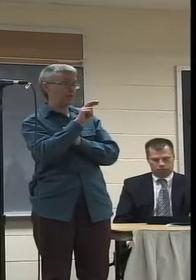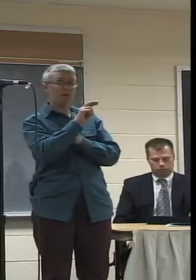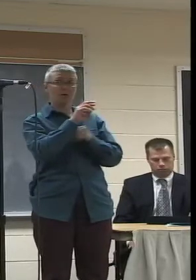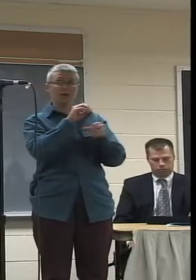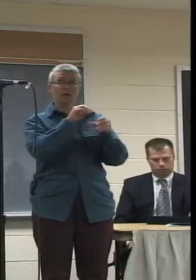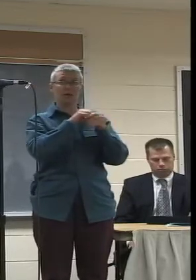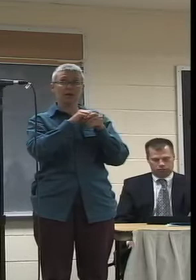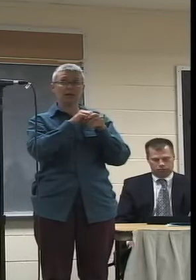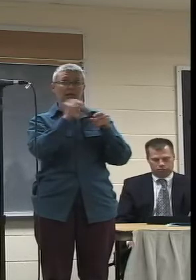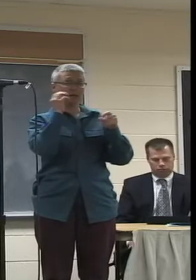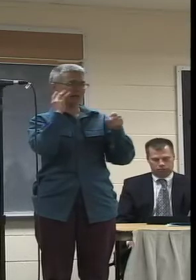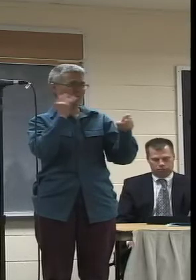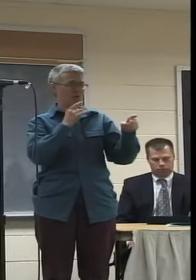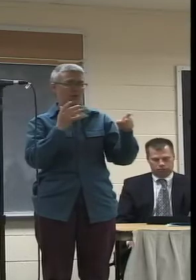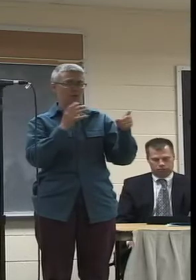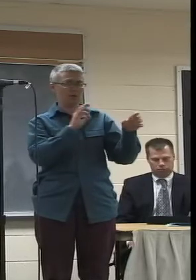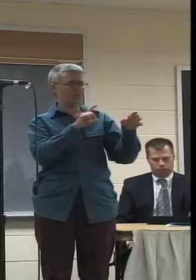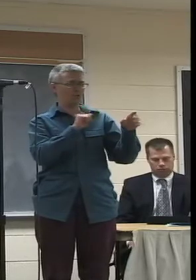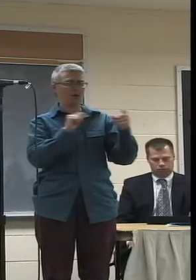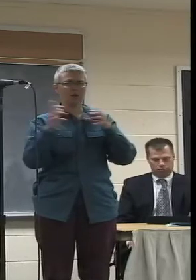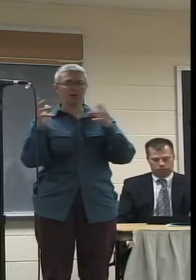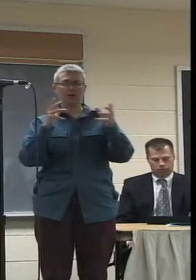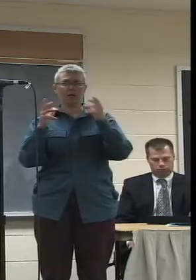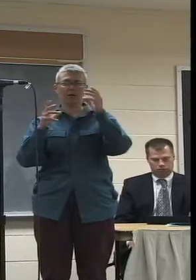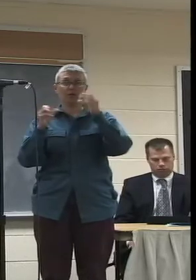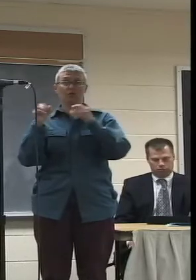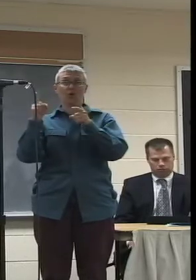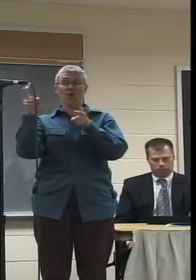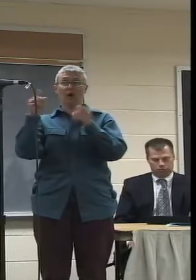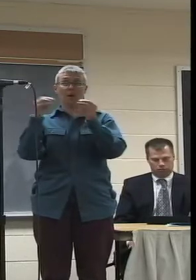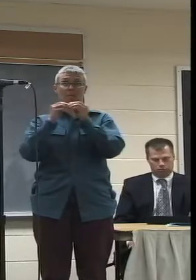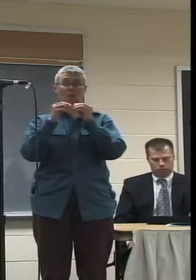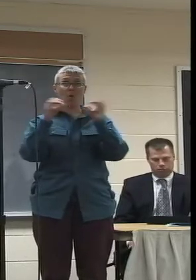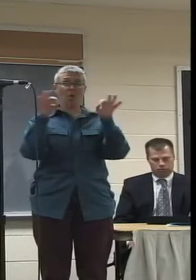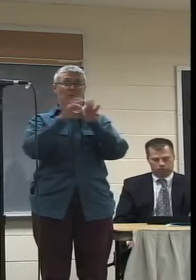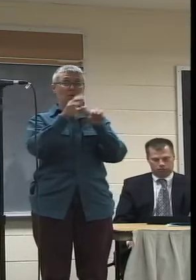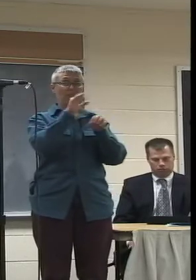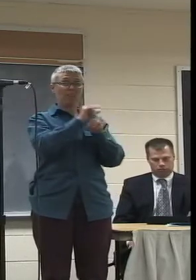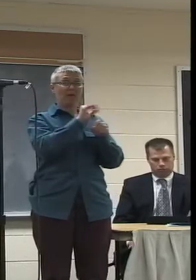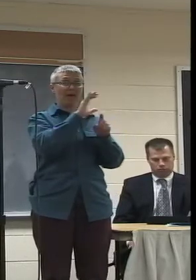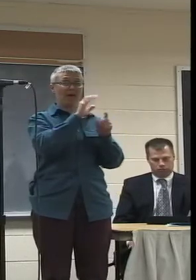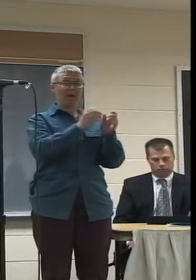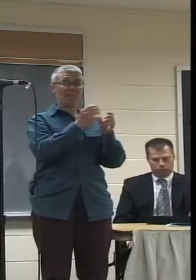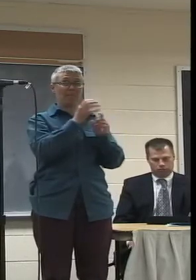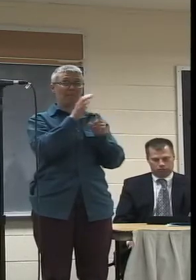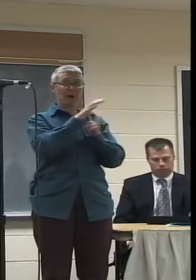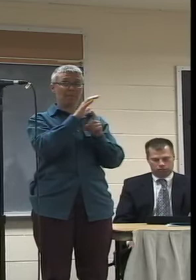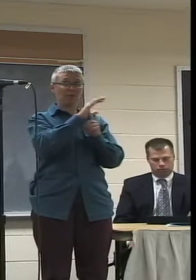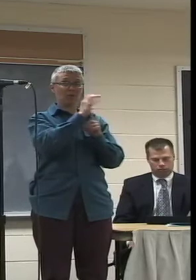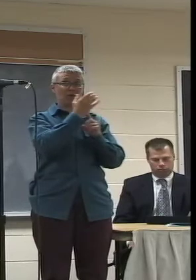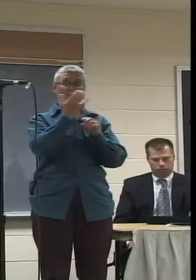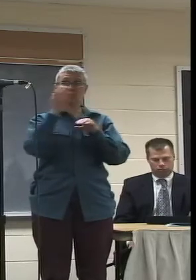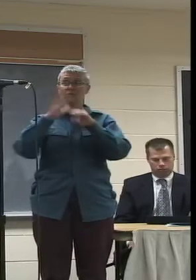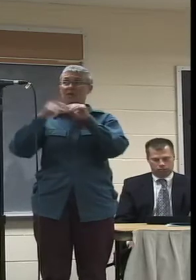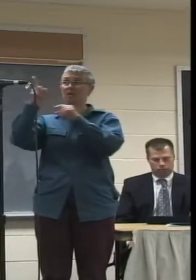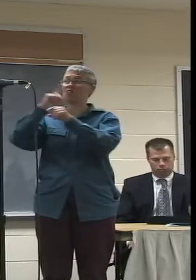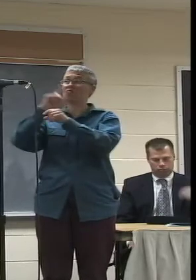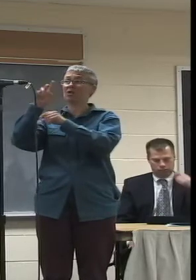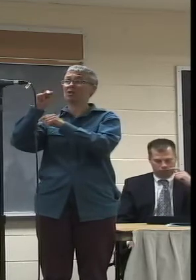these local stories? How are they going to get told? Well, I think you have a partial answer in NCTV. And then the other piece of it is simply